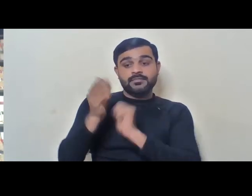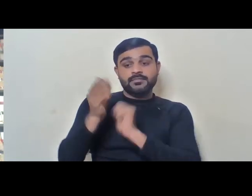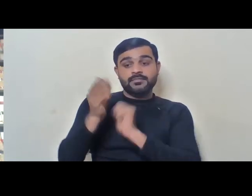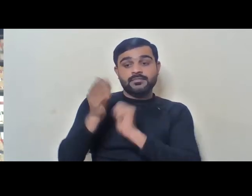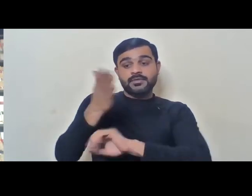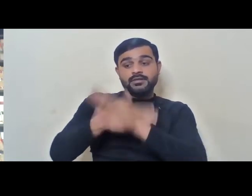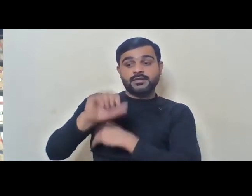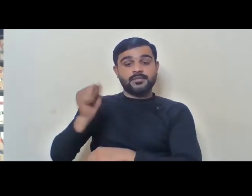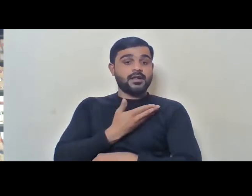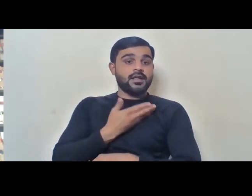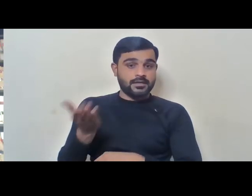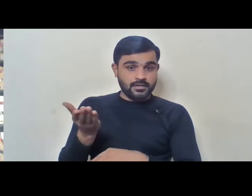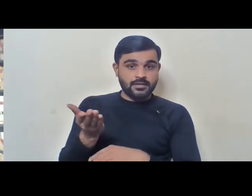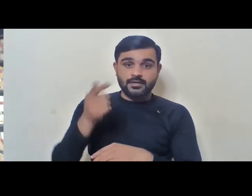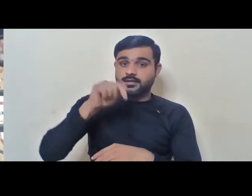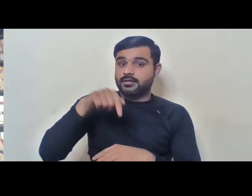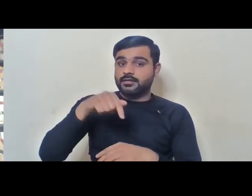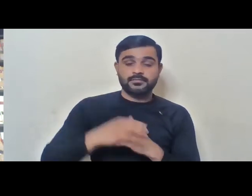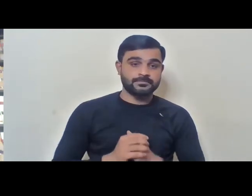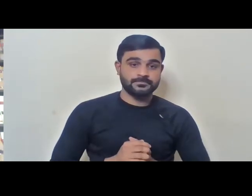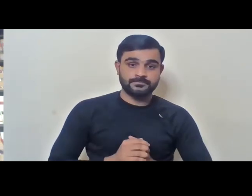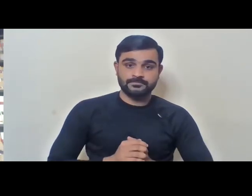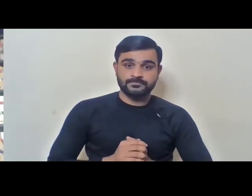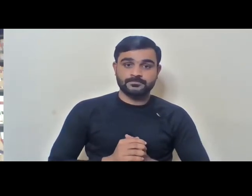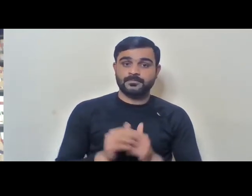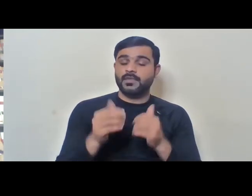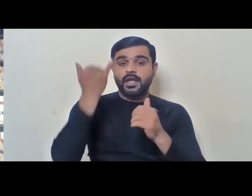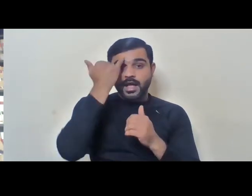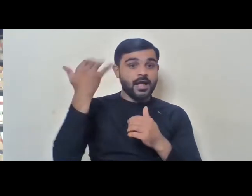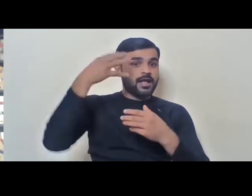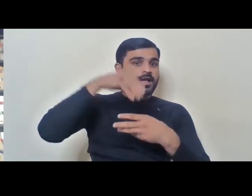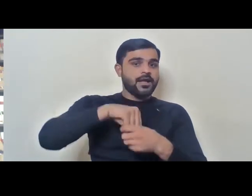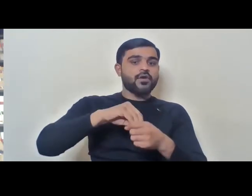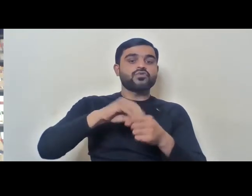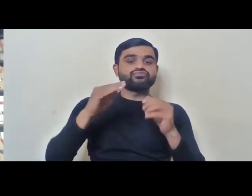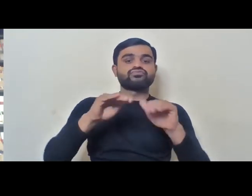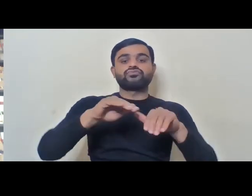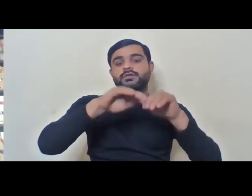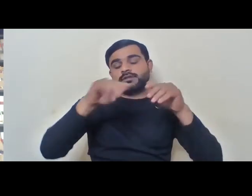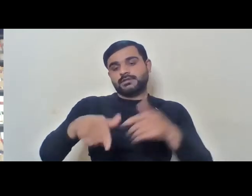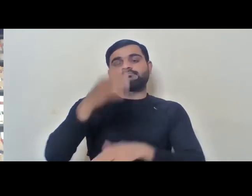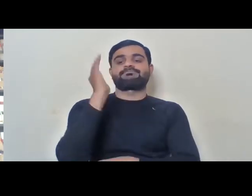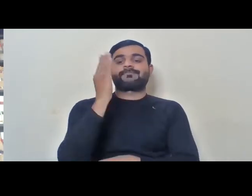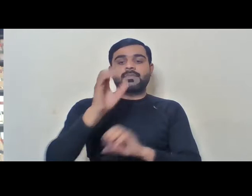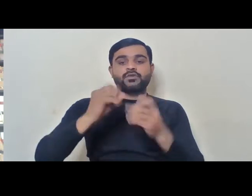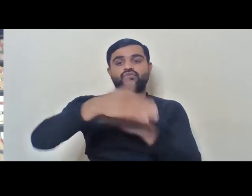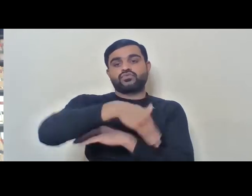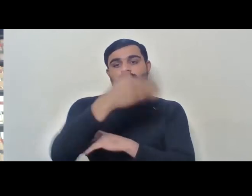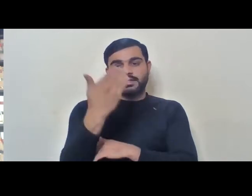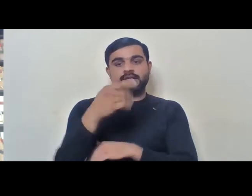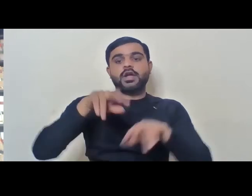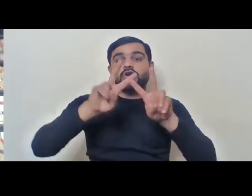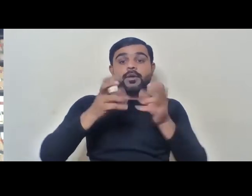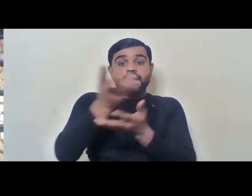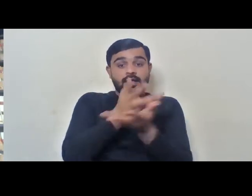I think it's really a good idea that you all organized a talk on this session, on this topic. And I'm